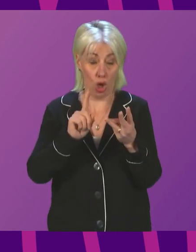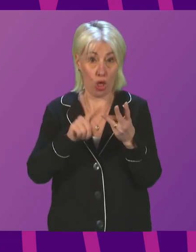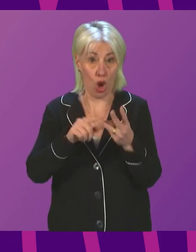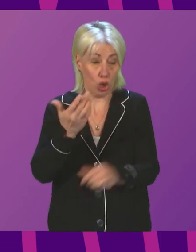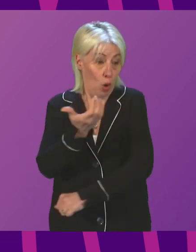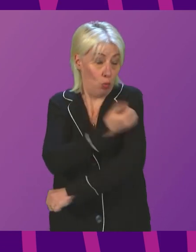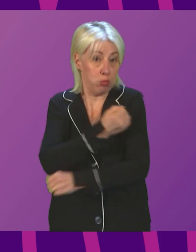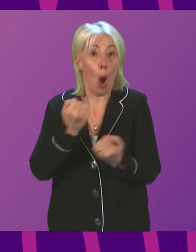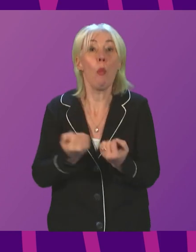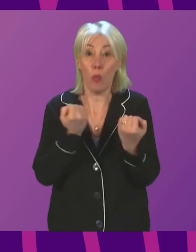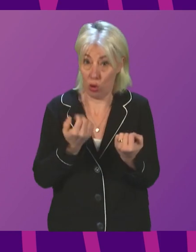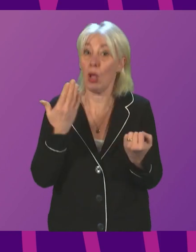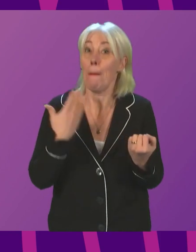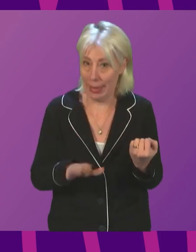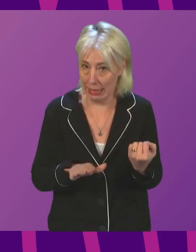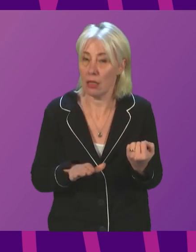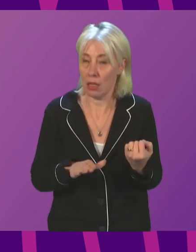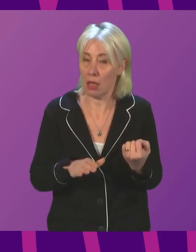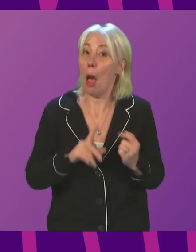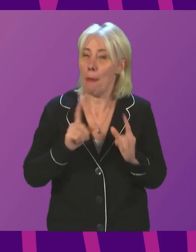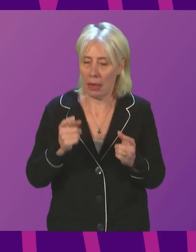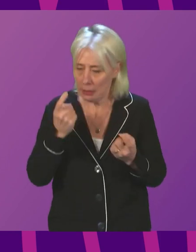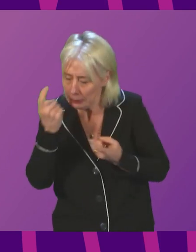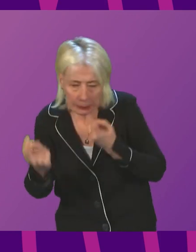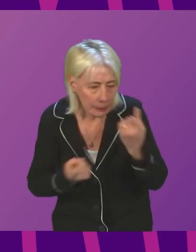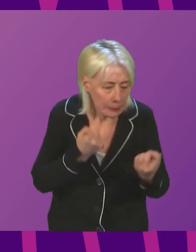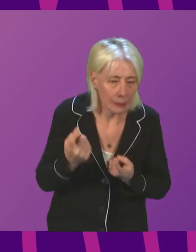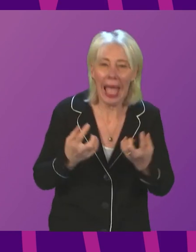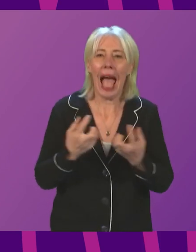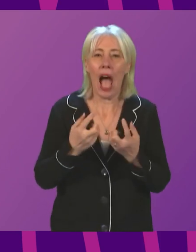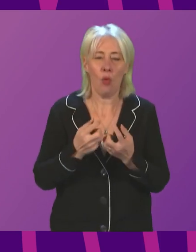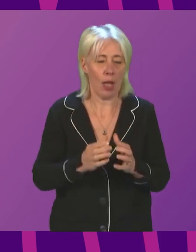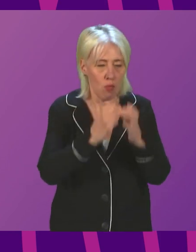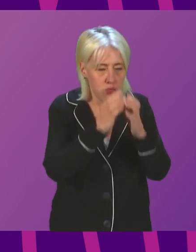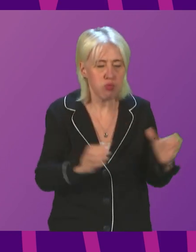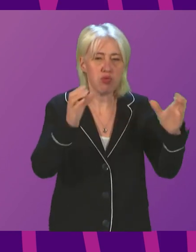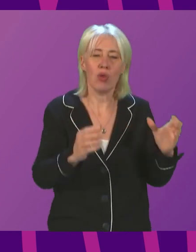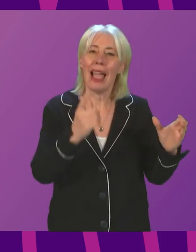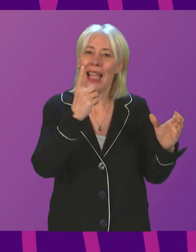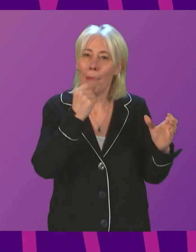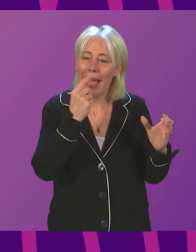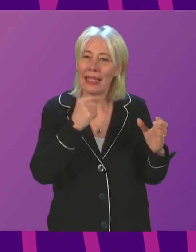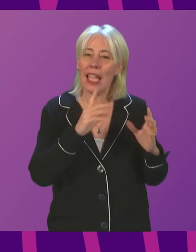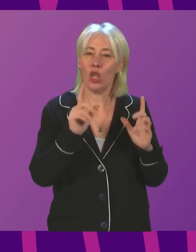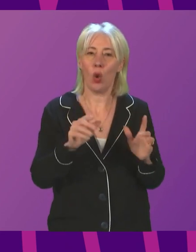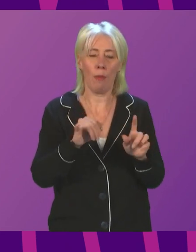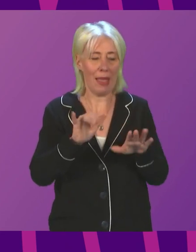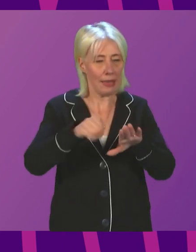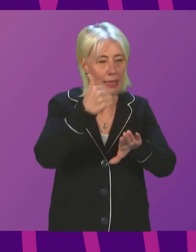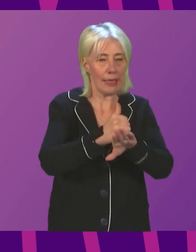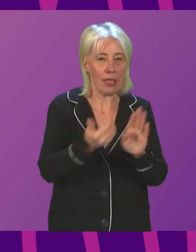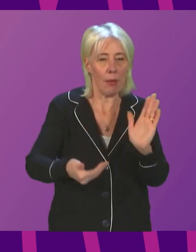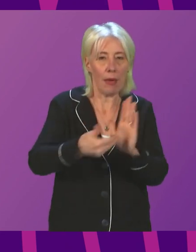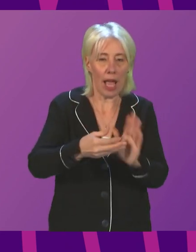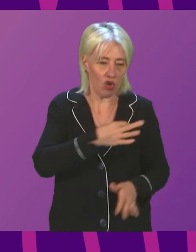doses. We are nonetheless continuing to explore how we might increase capacity further, for example by establishing additional